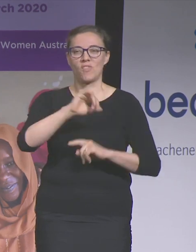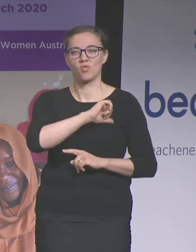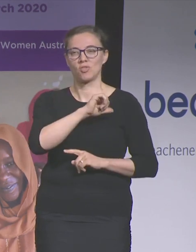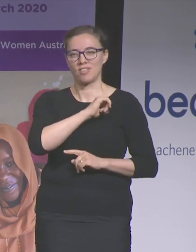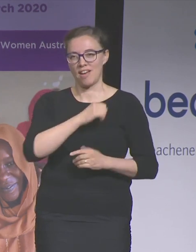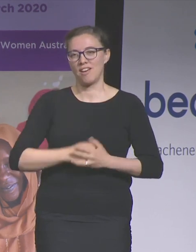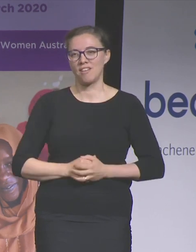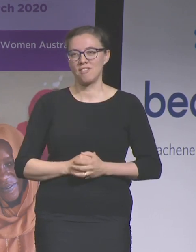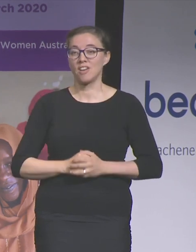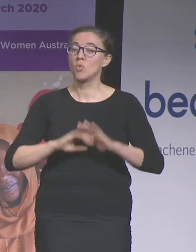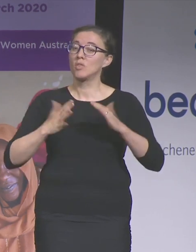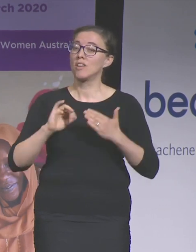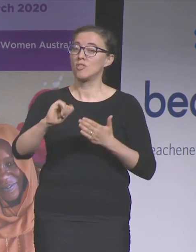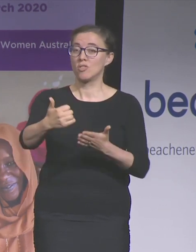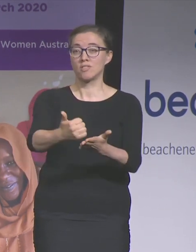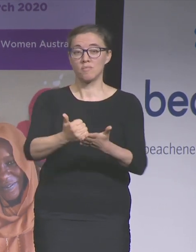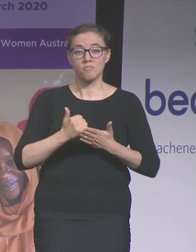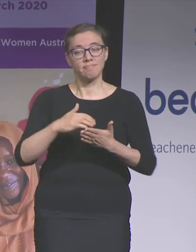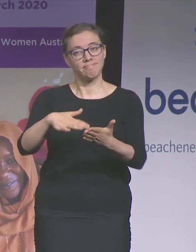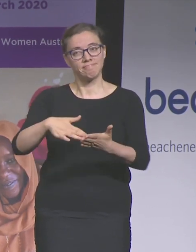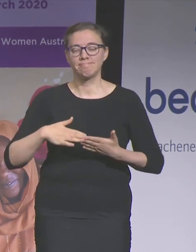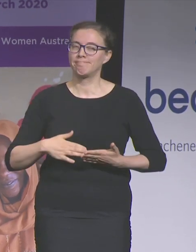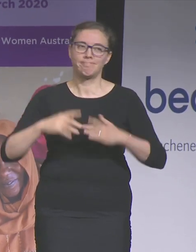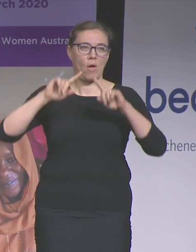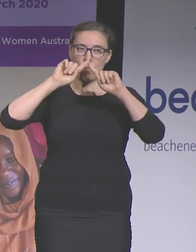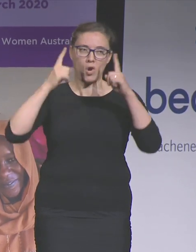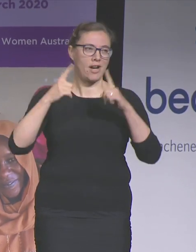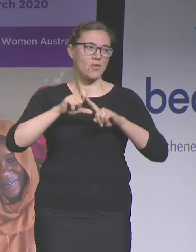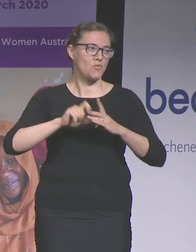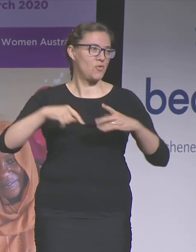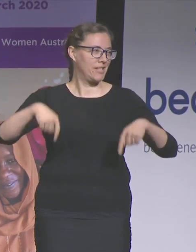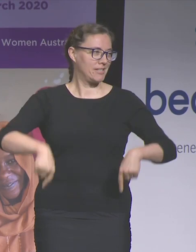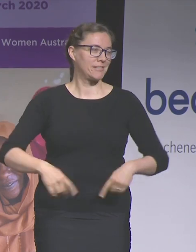Without your support and their help, we wouldn't be able to do all of this.